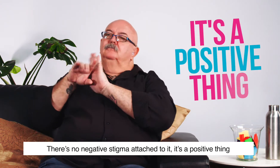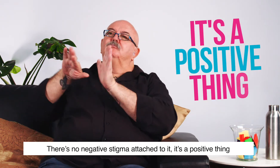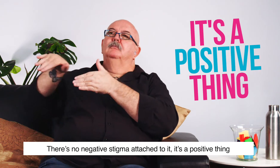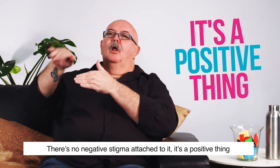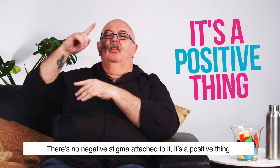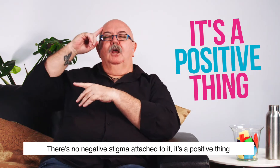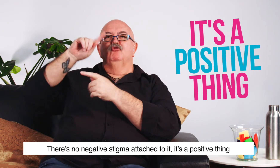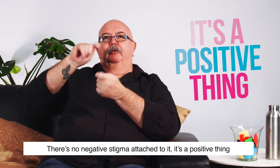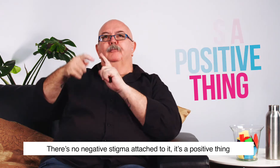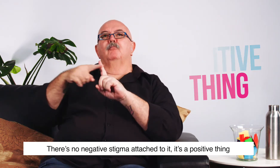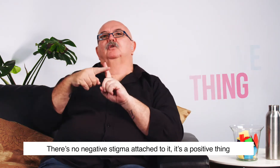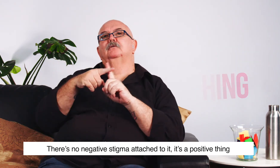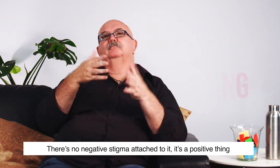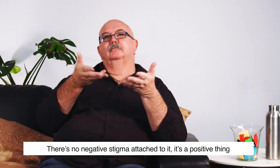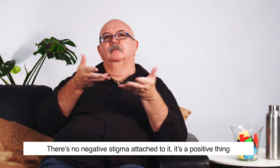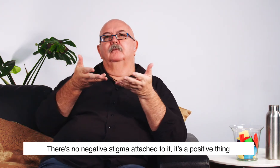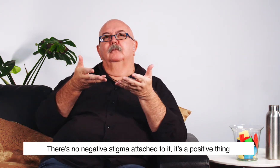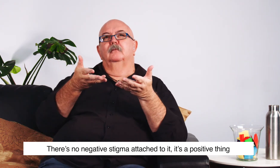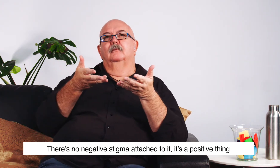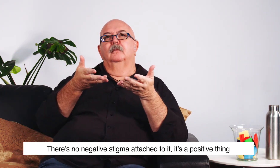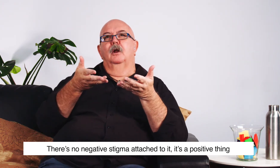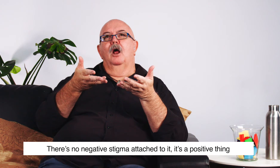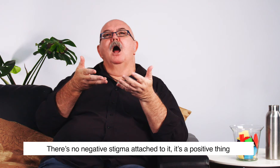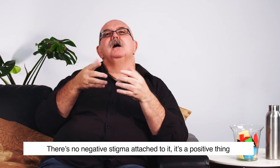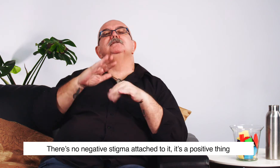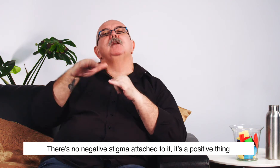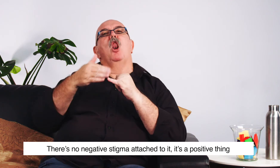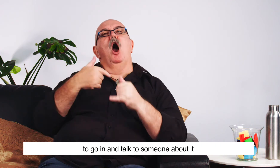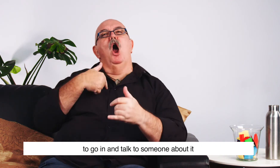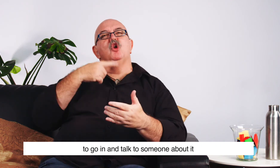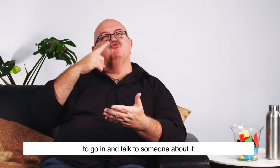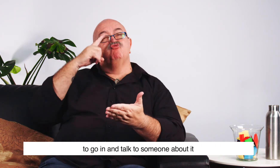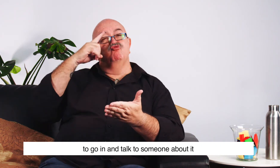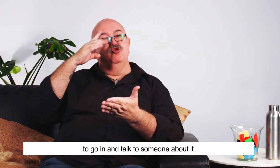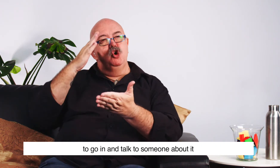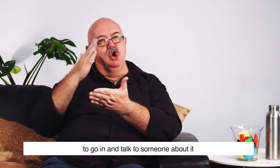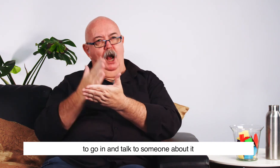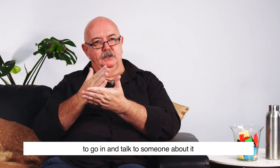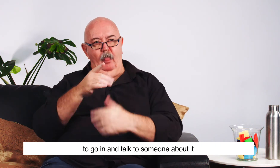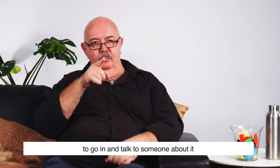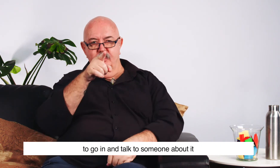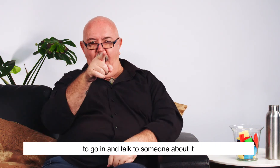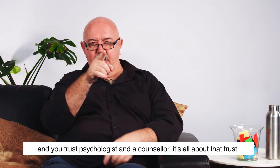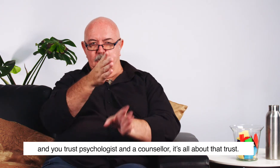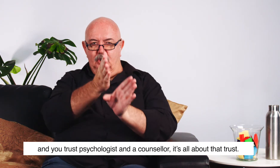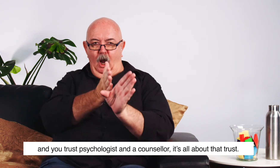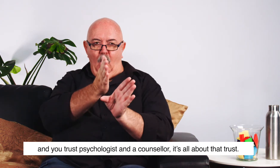There's no negative stigma attached to it. It's a positive thing to go in and talk to somebody about it, and